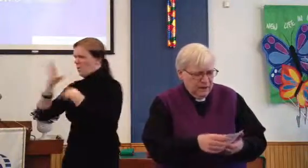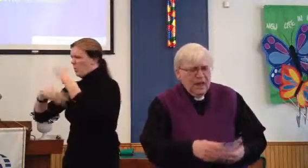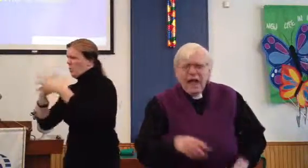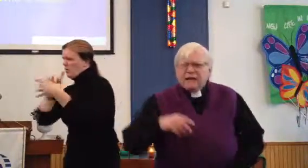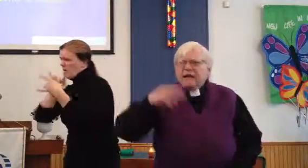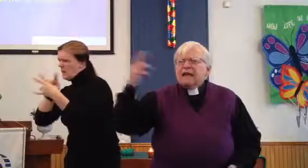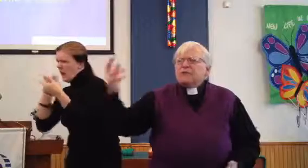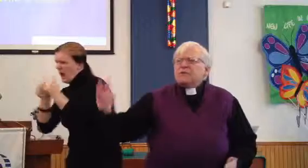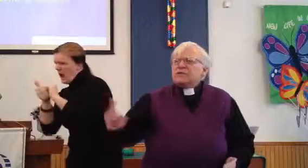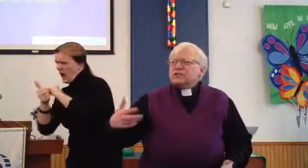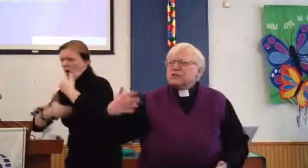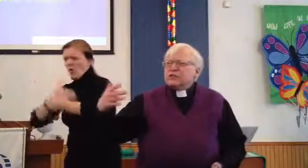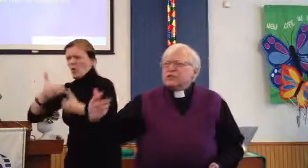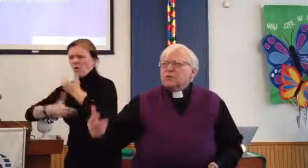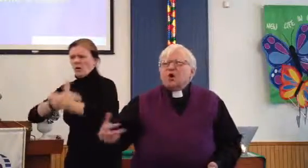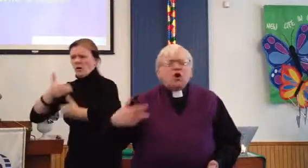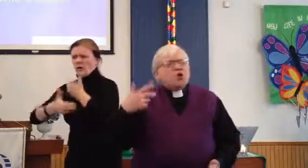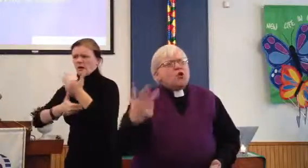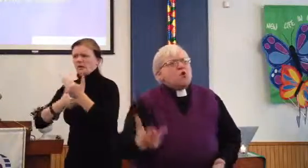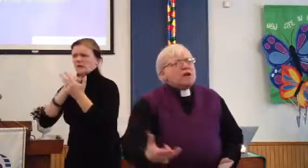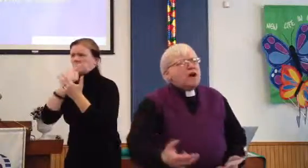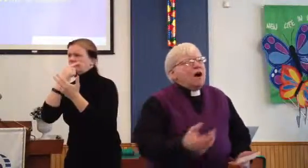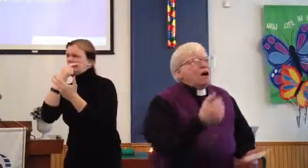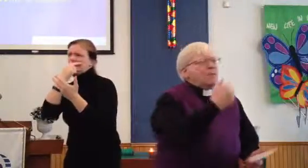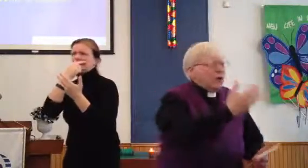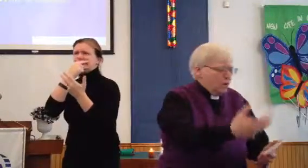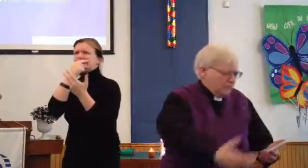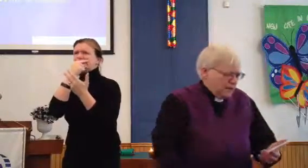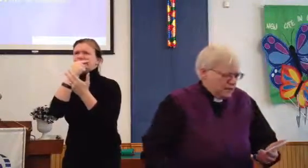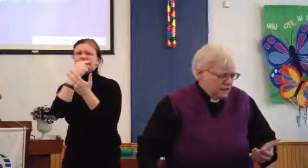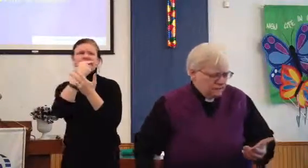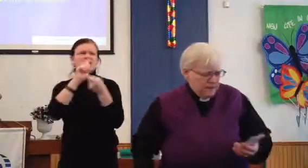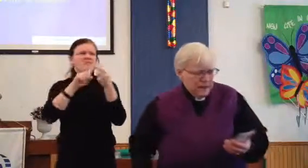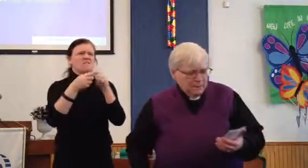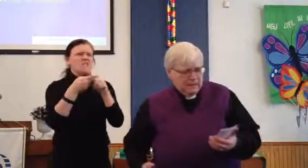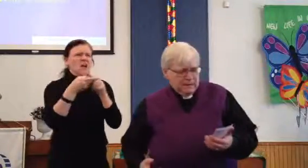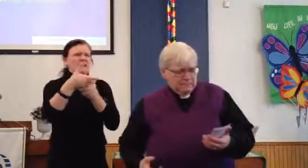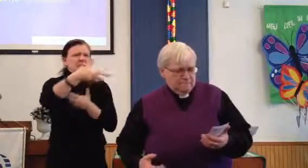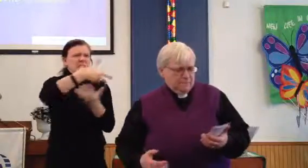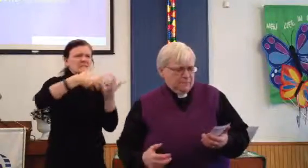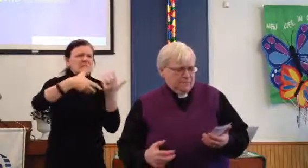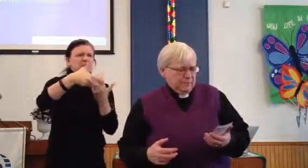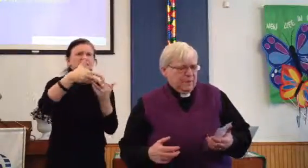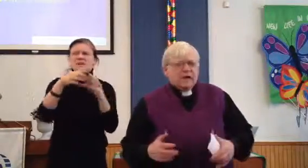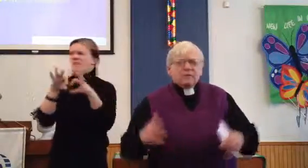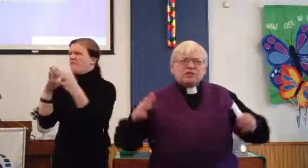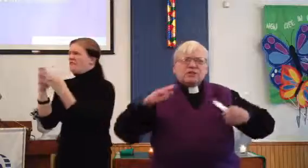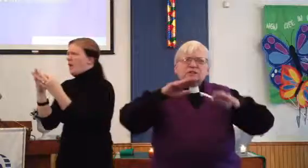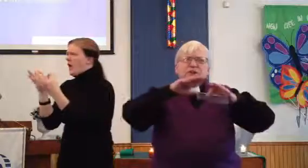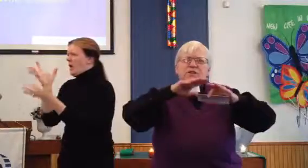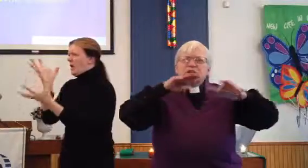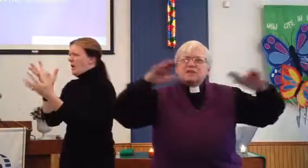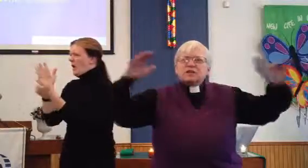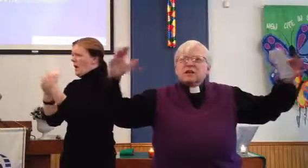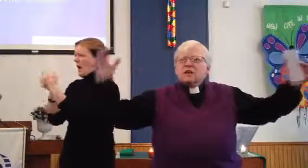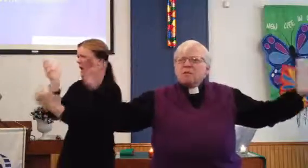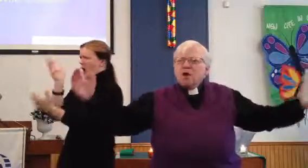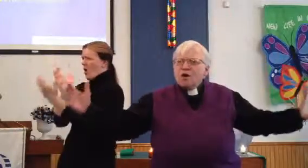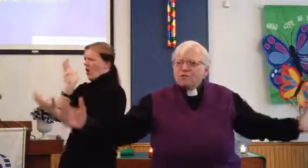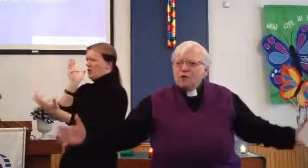And later we start to explore who we are among our friends and family. And we start to see ourselves as part of